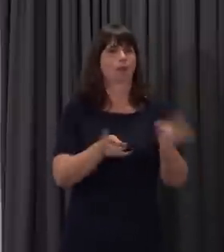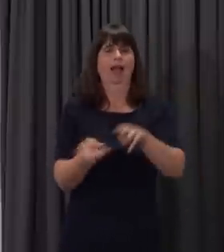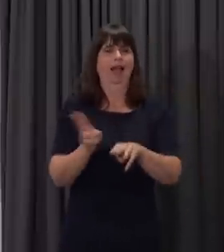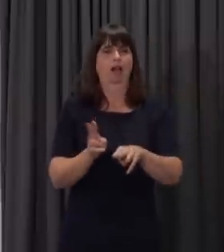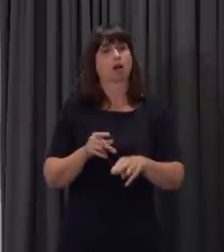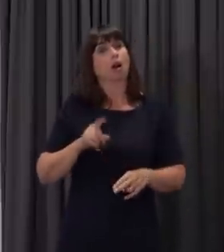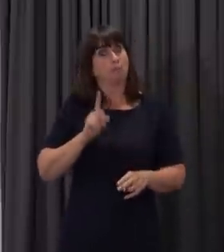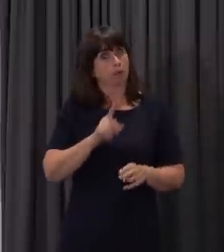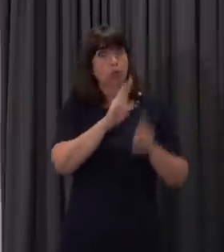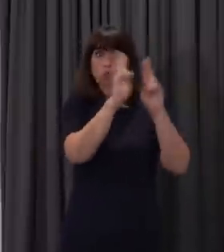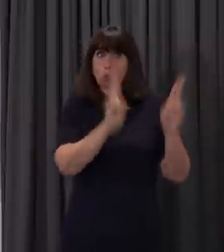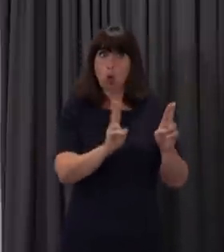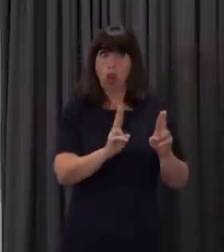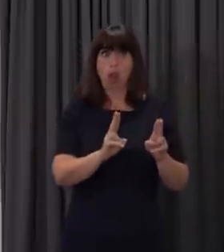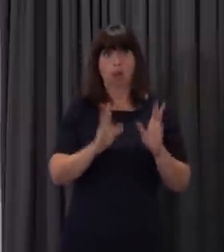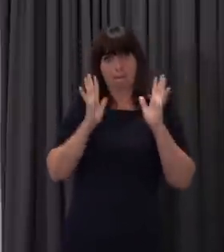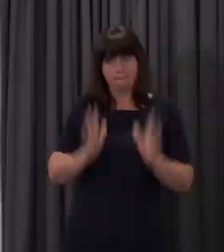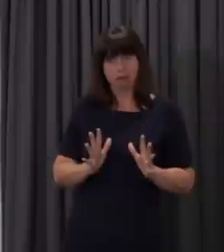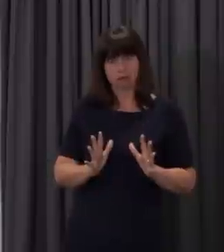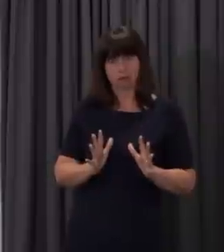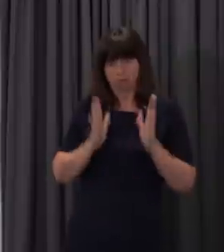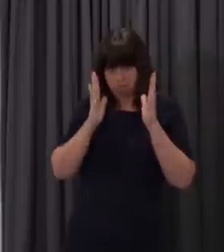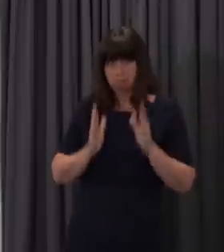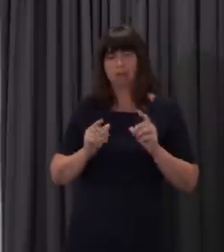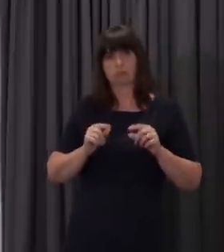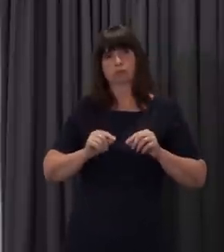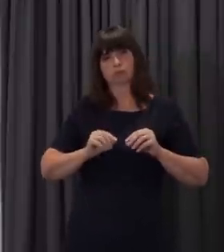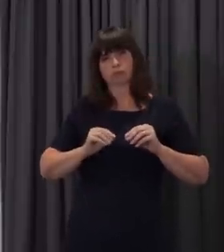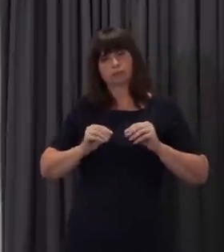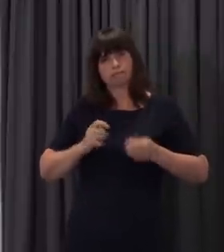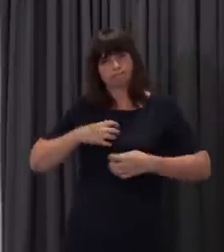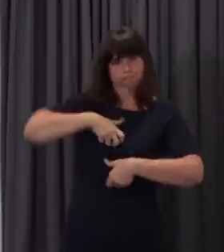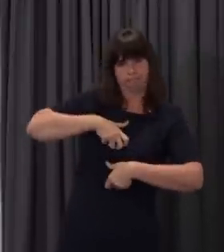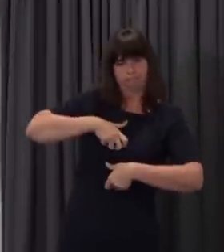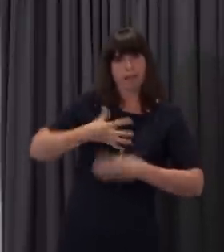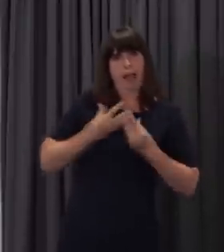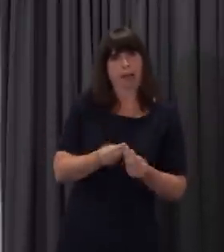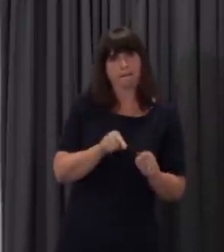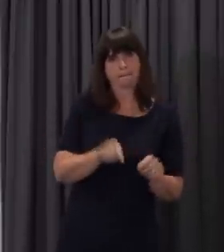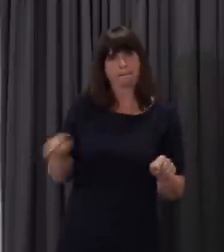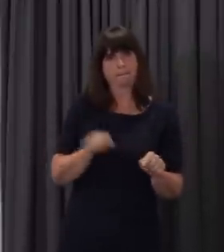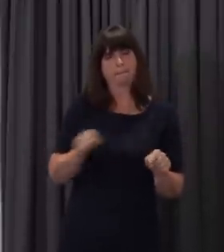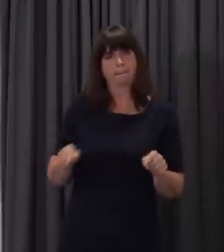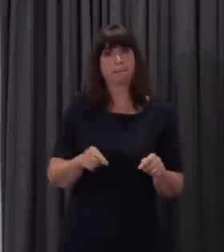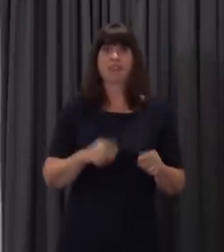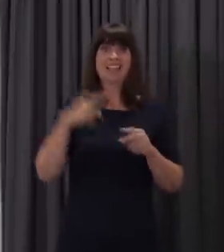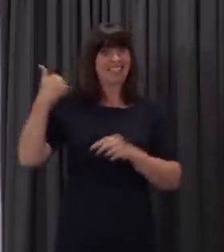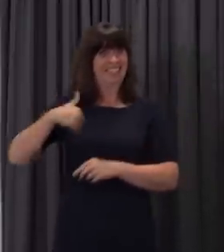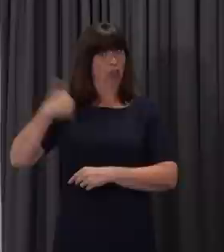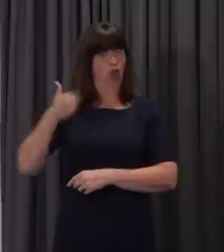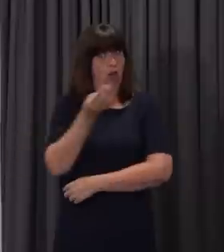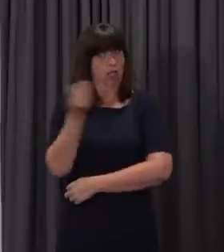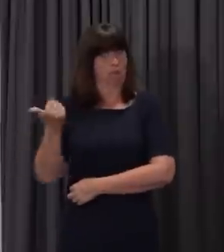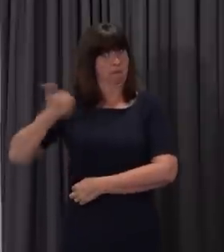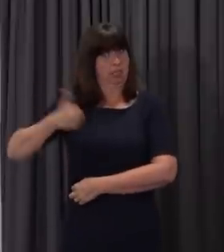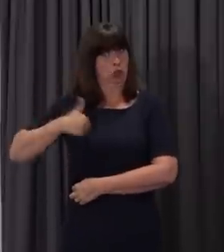disadvantaged because either they or their parents are in receipt of a shielding letter. Teachers in receipt of a shielding letter, there is no